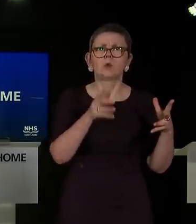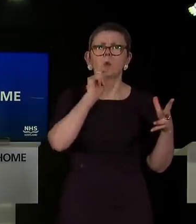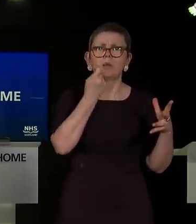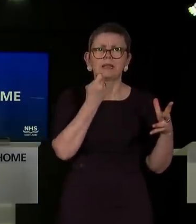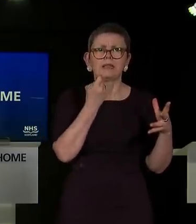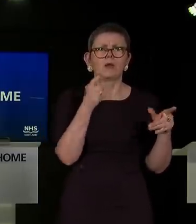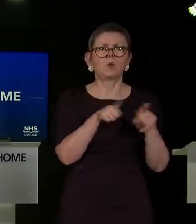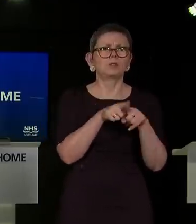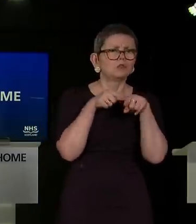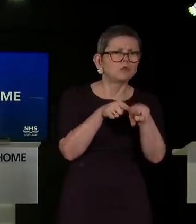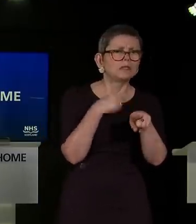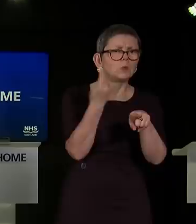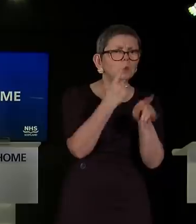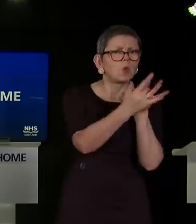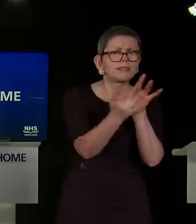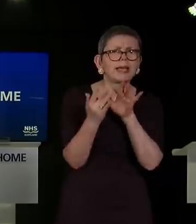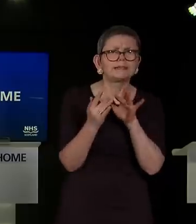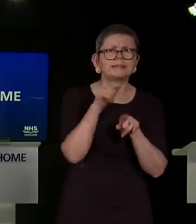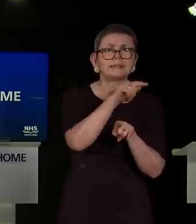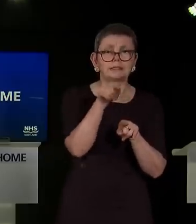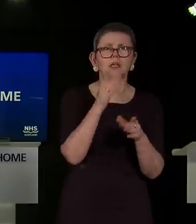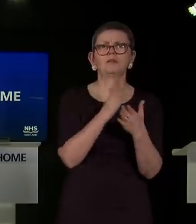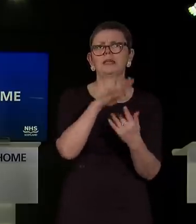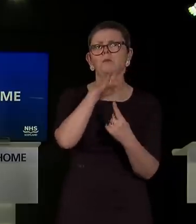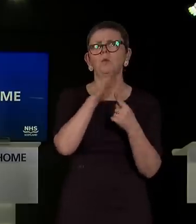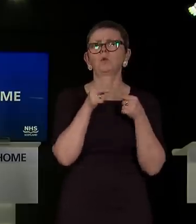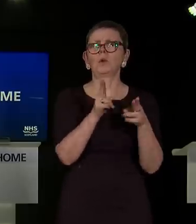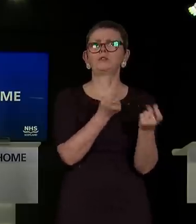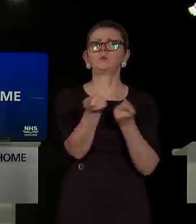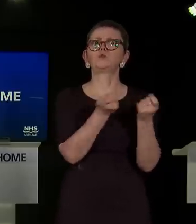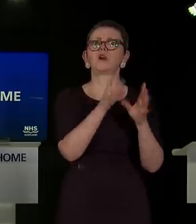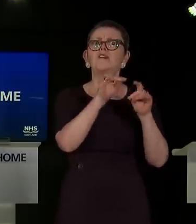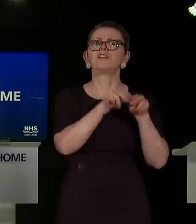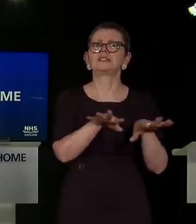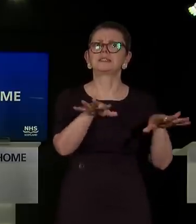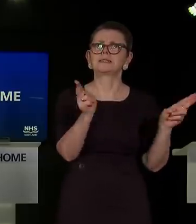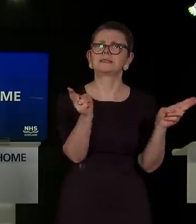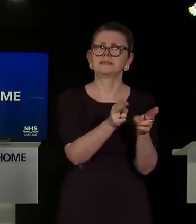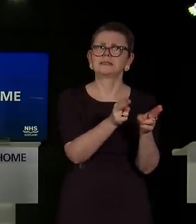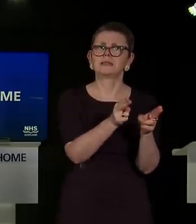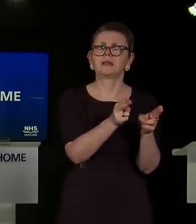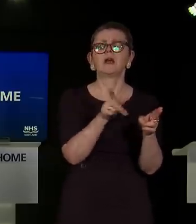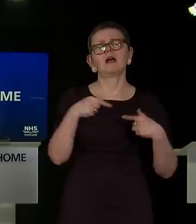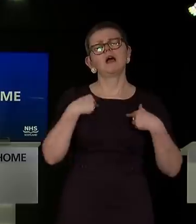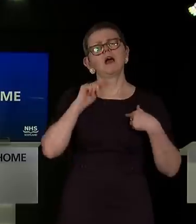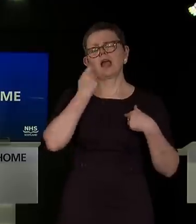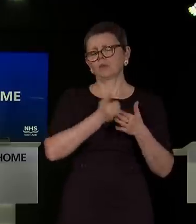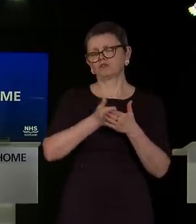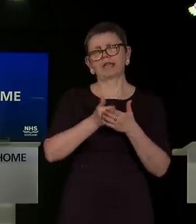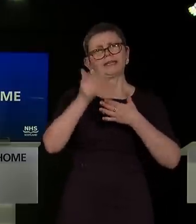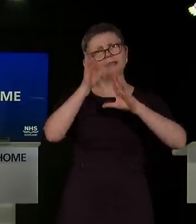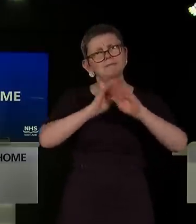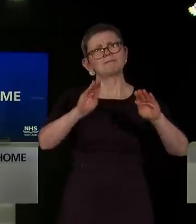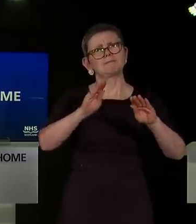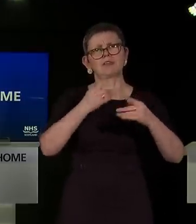with. That will be important to control new outbreaks. On all of this, I will keep you informed every step